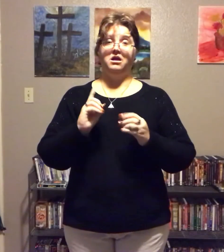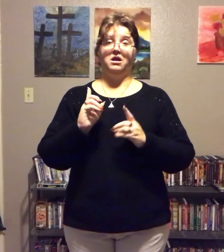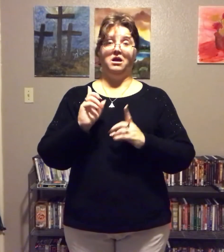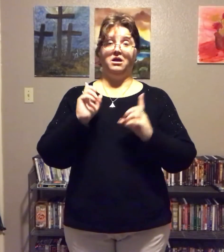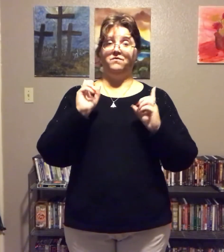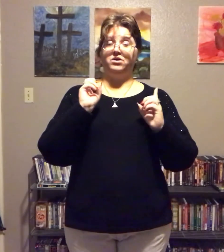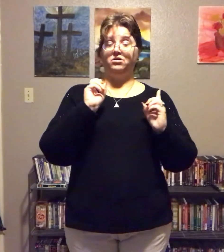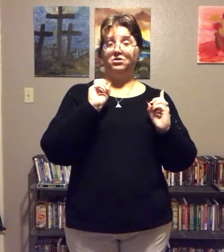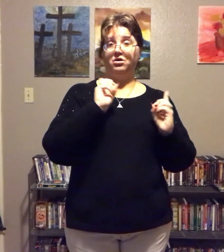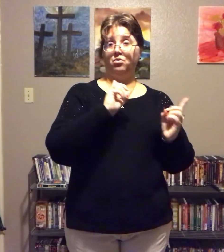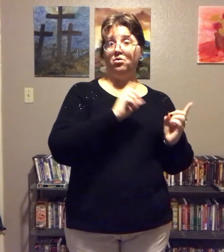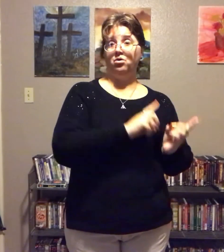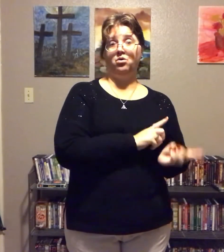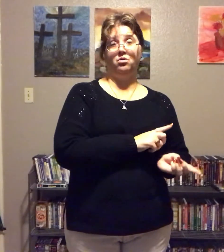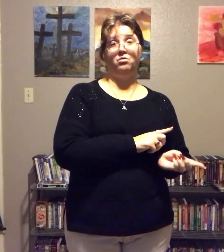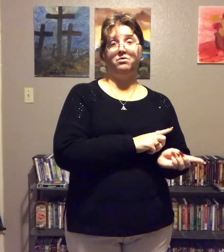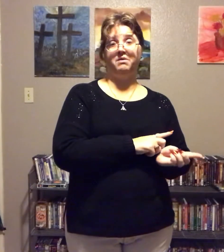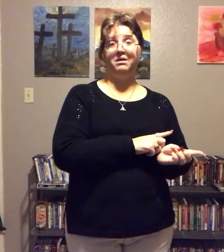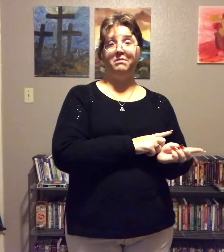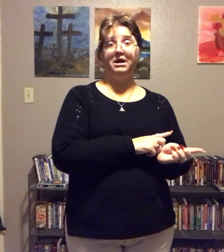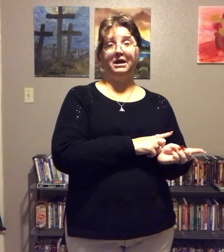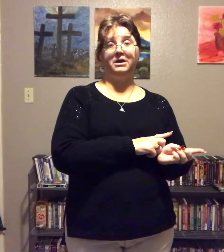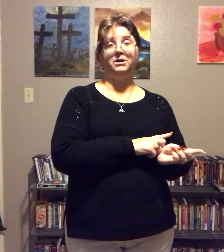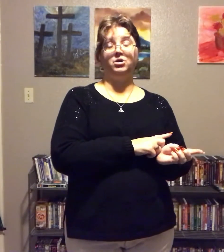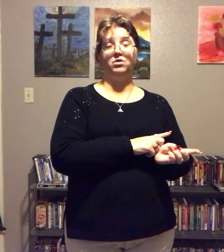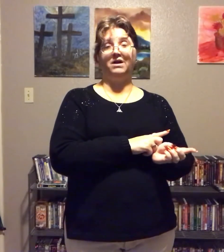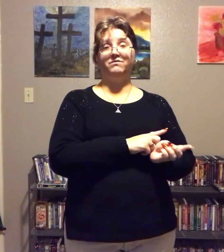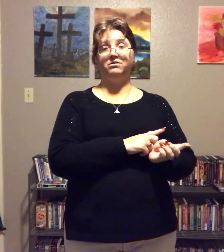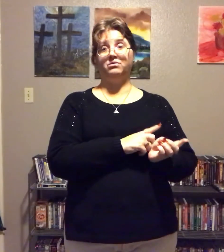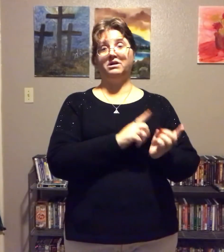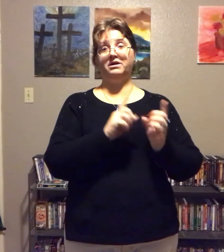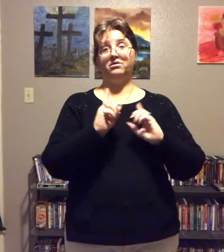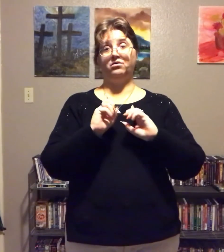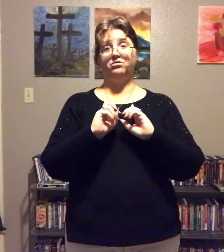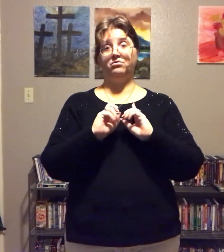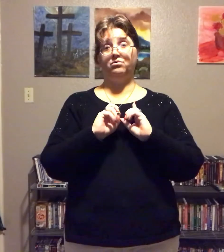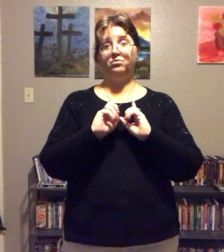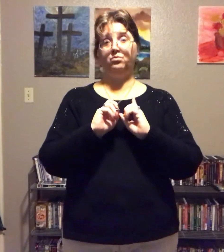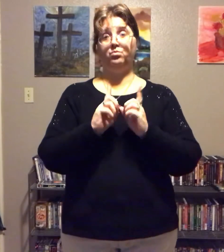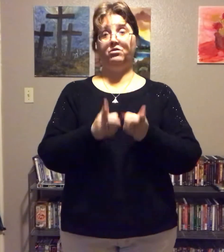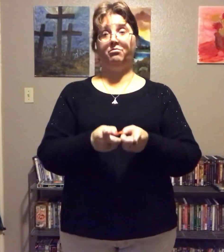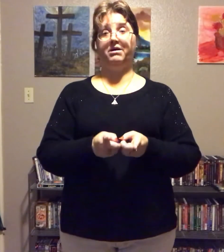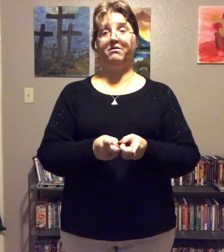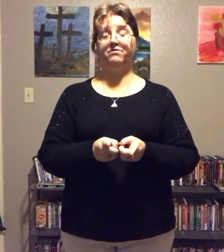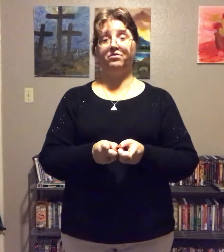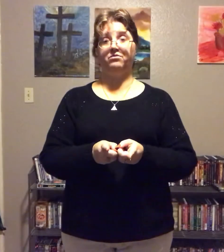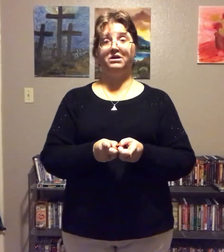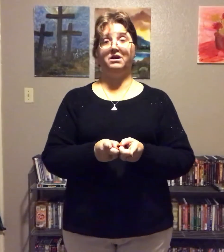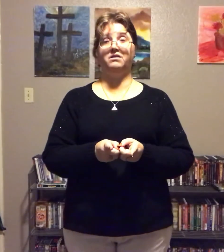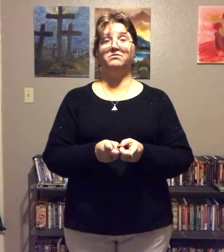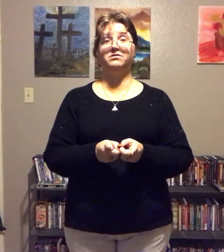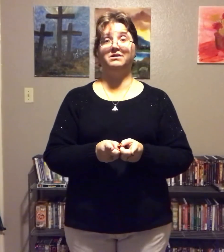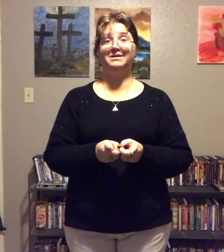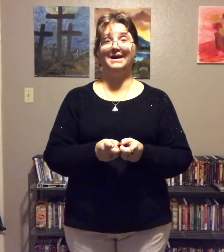And if you go with man-made, you have to rely on your own willpower for 30 days. Not to